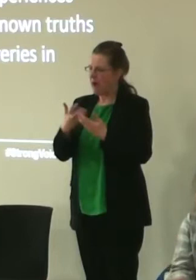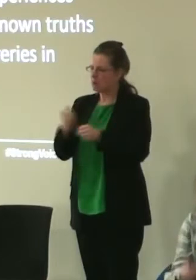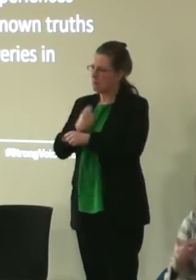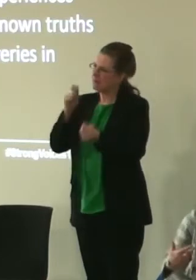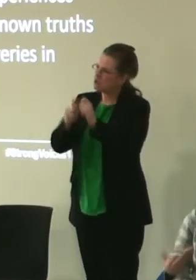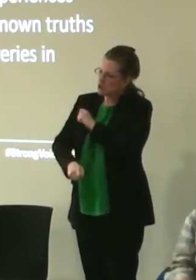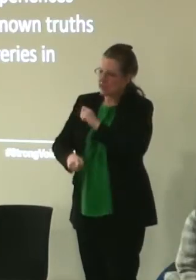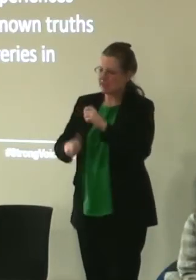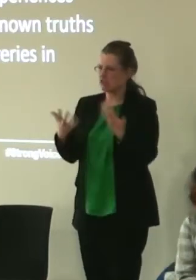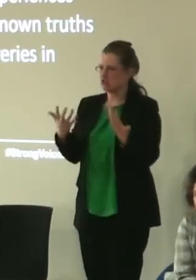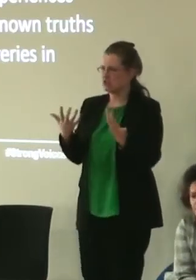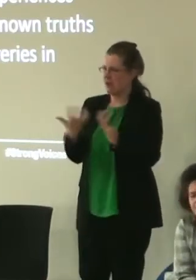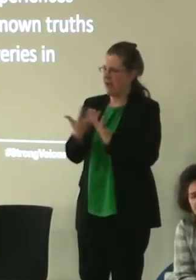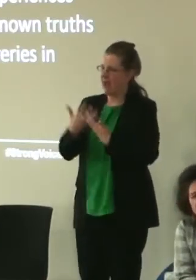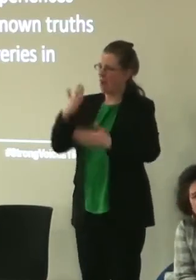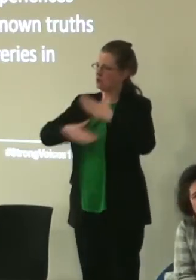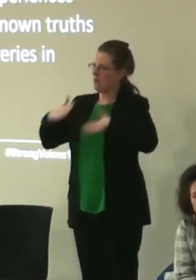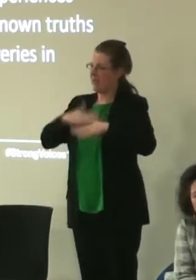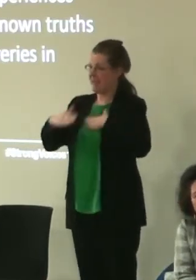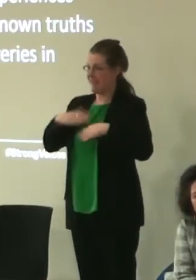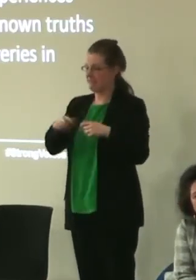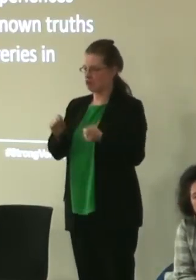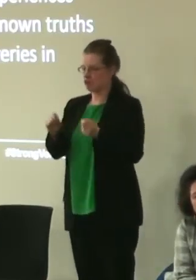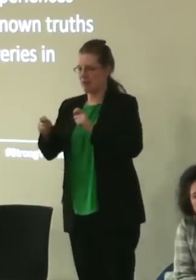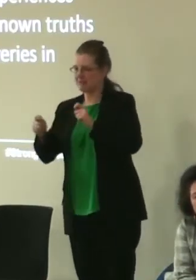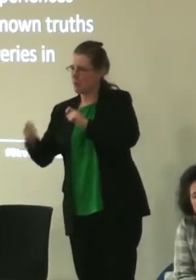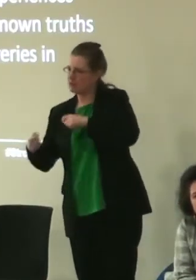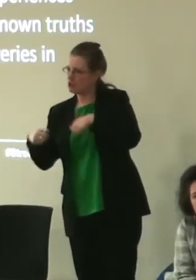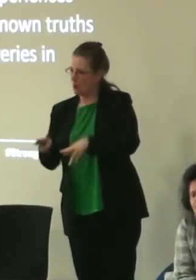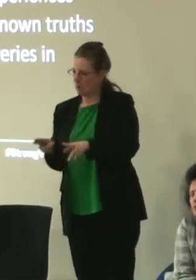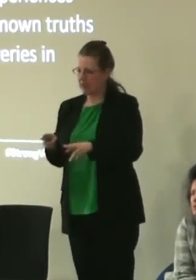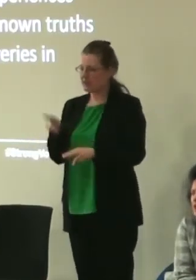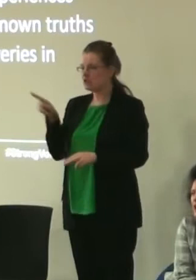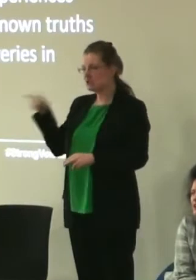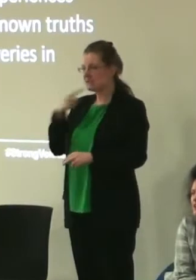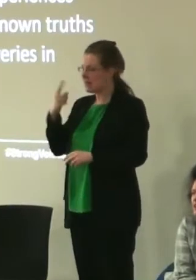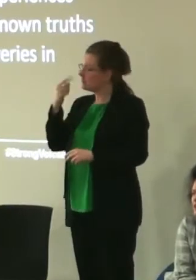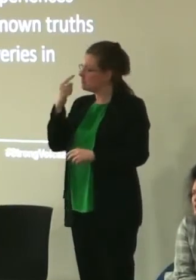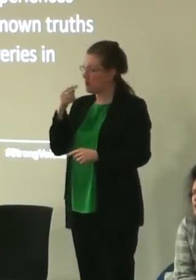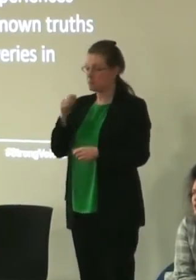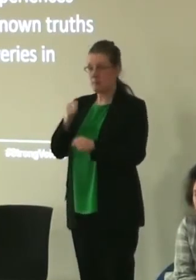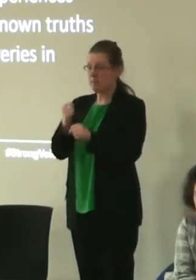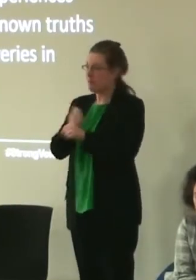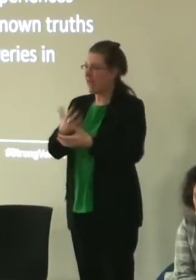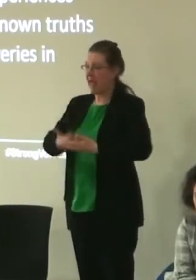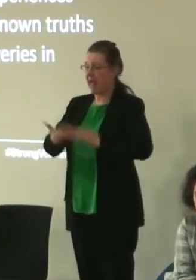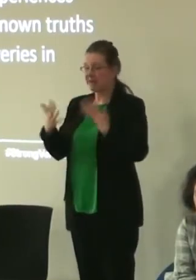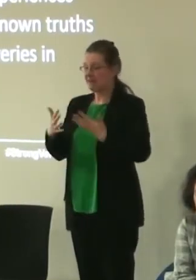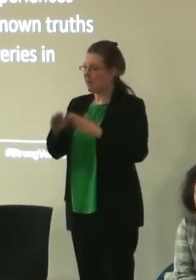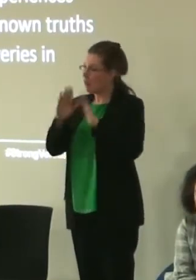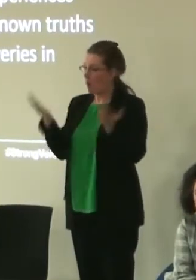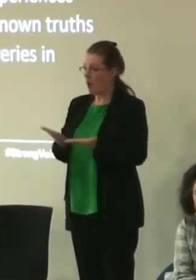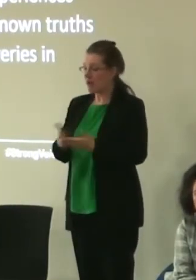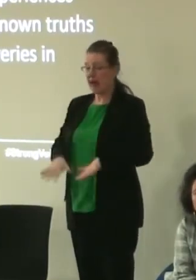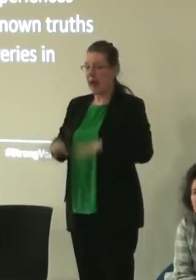behave in a transformational way and she said it's possible to make anything in the world happen at all